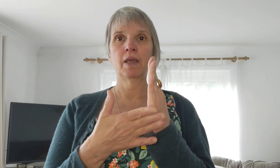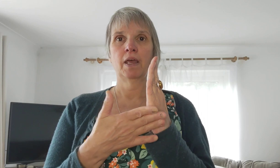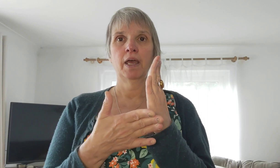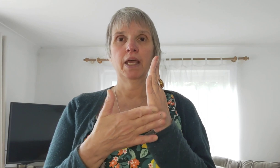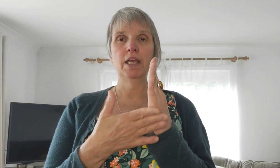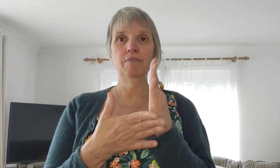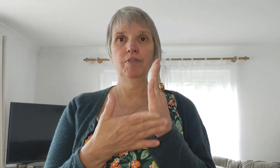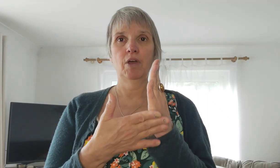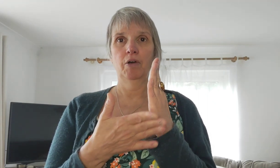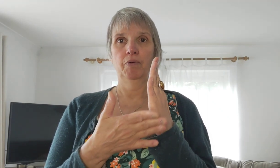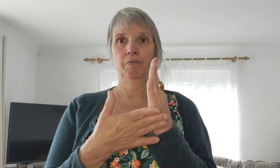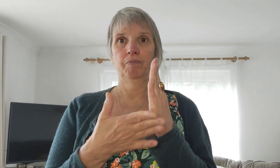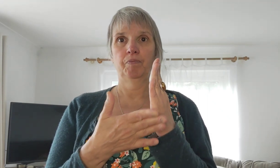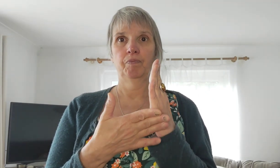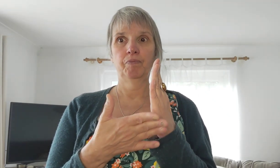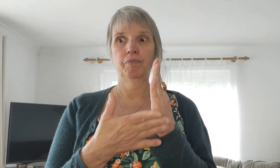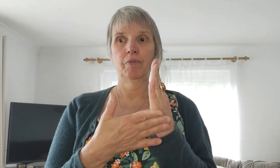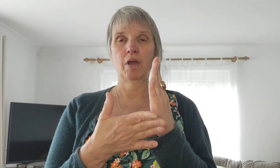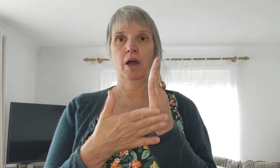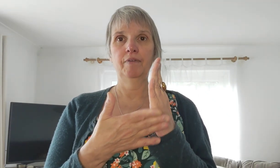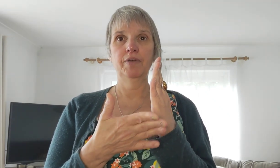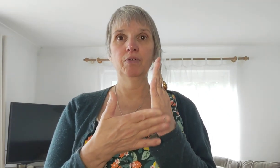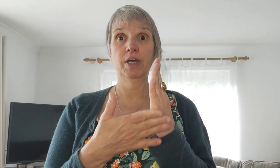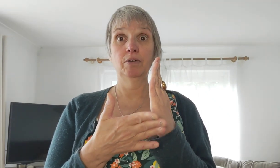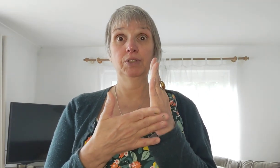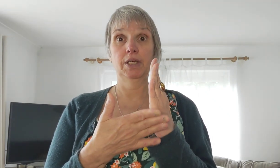even though i feel guilty